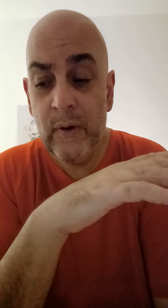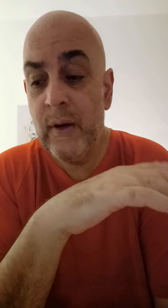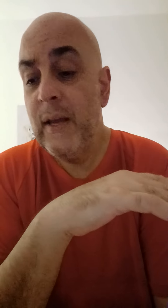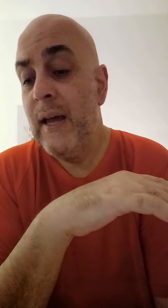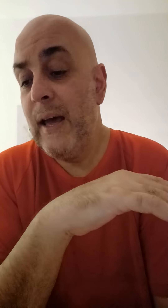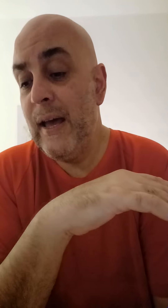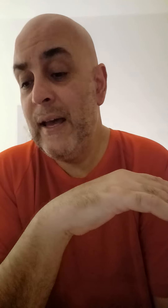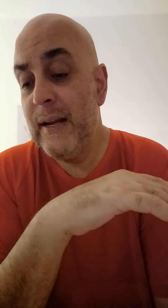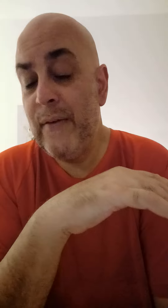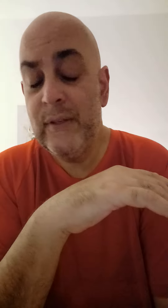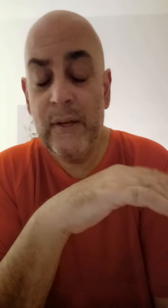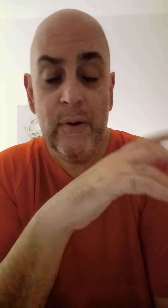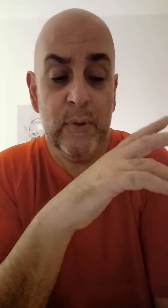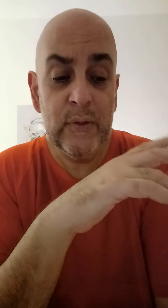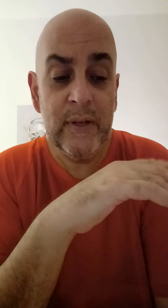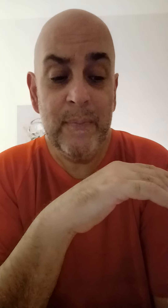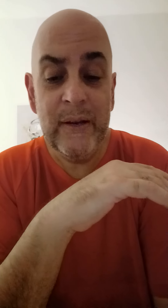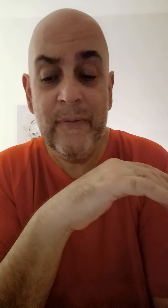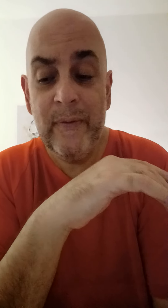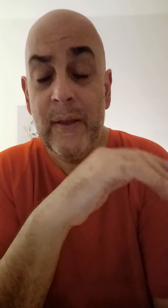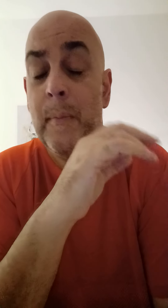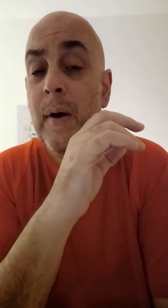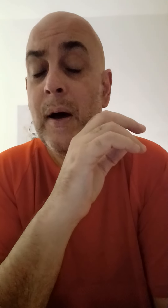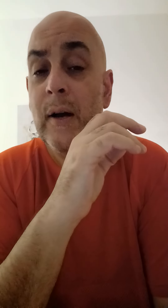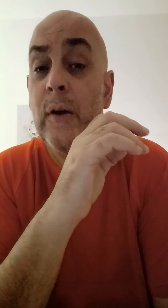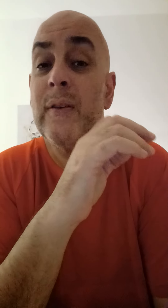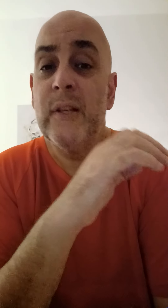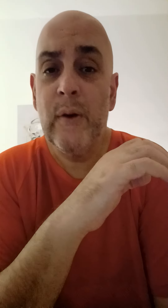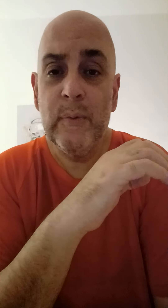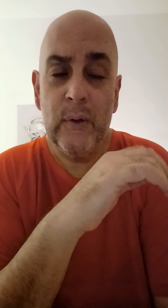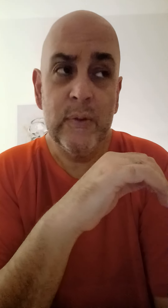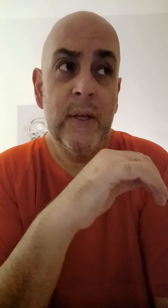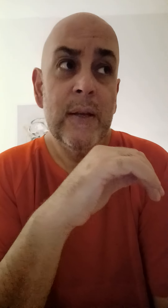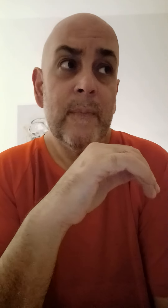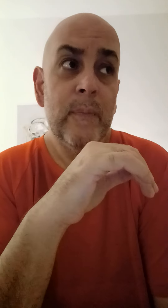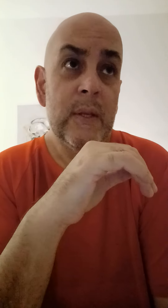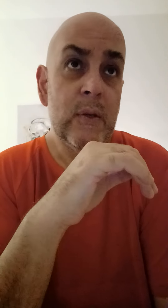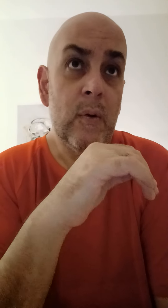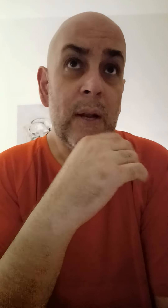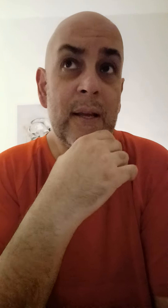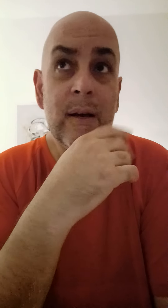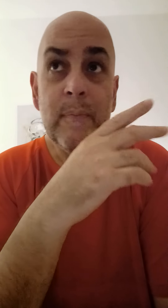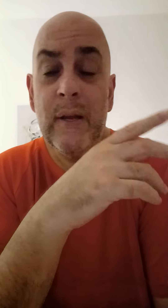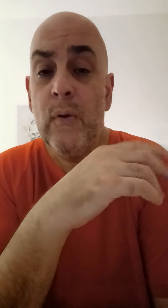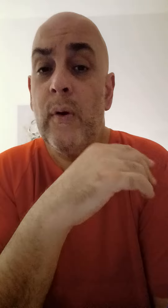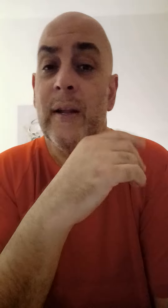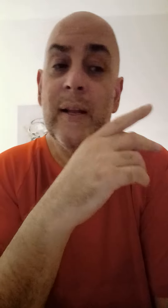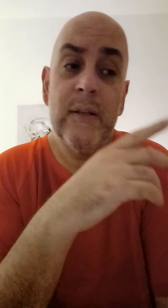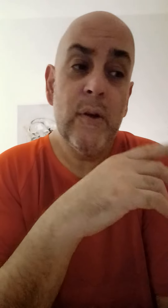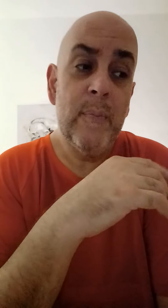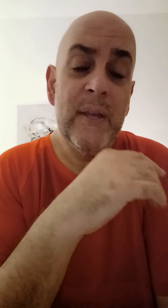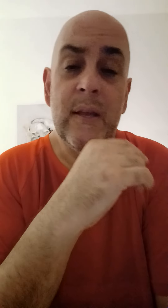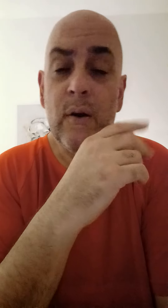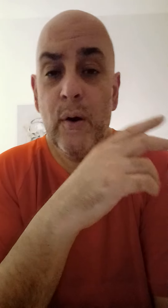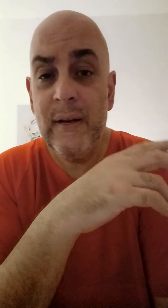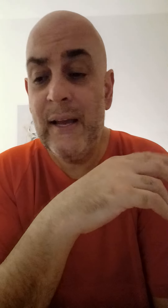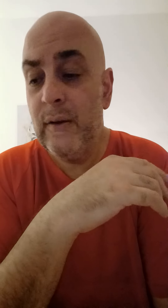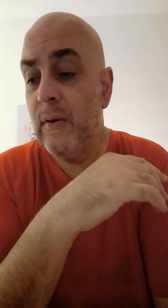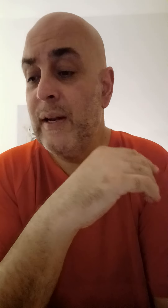and obviously cryptos are going to benefit from currency cryptos. So like Bitcoin, an XRP, a Cardano, an